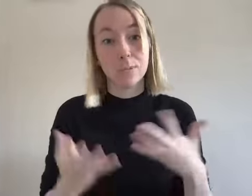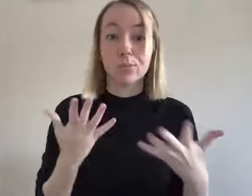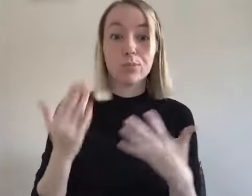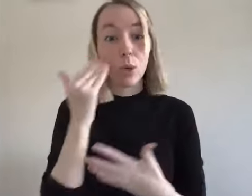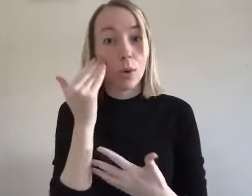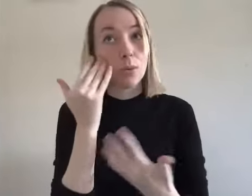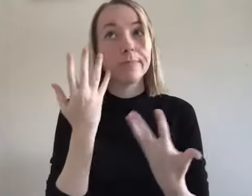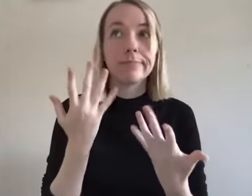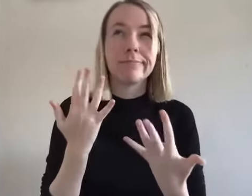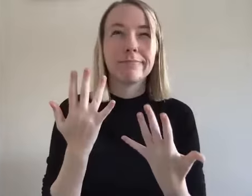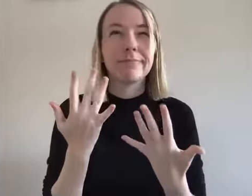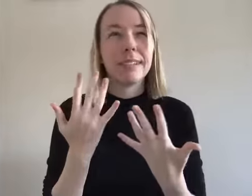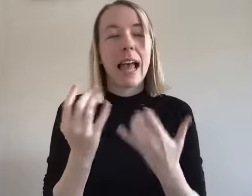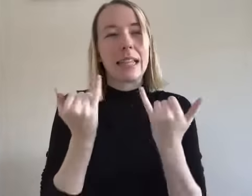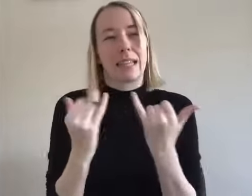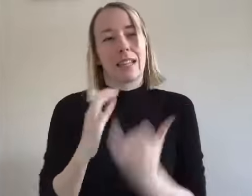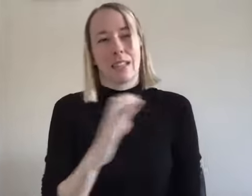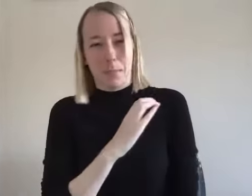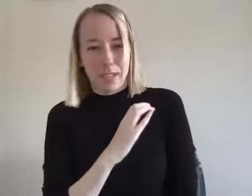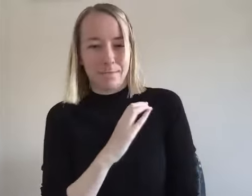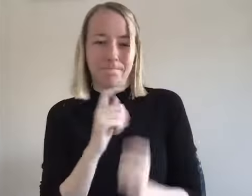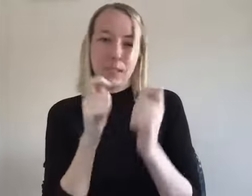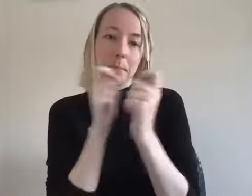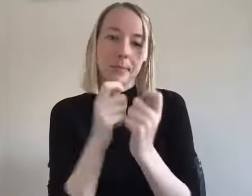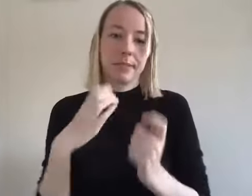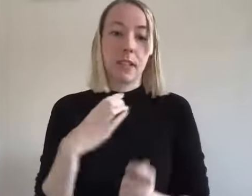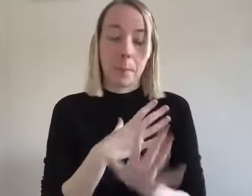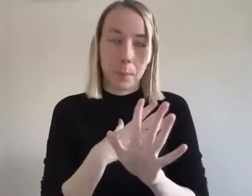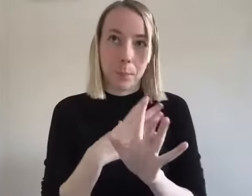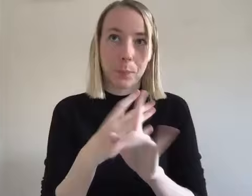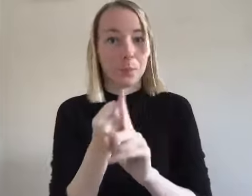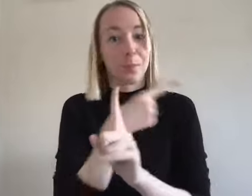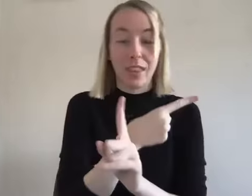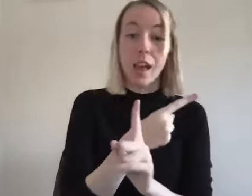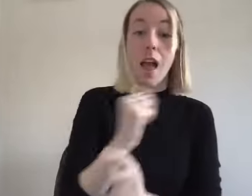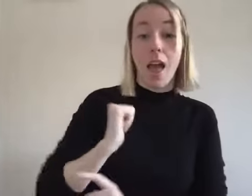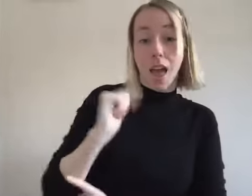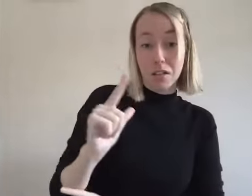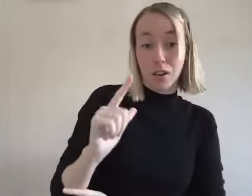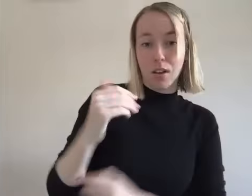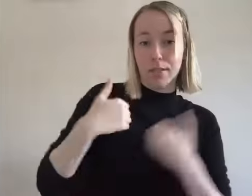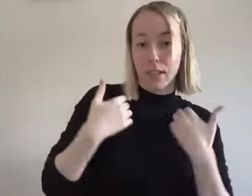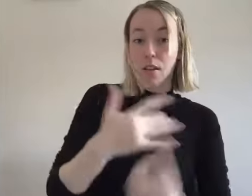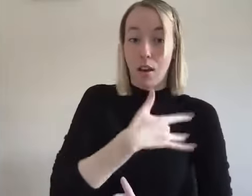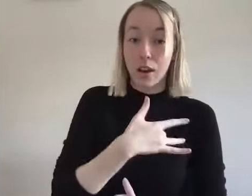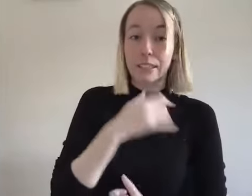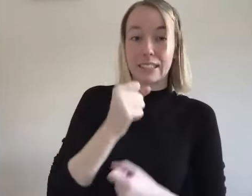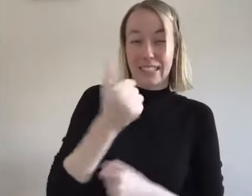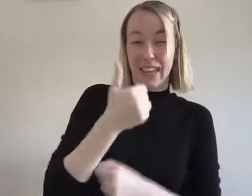know this committee this particular committee by the way young at heart alan on was an alan on designation by